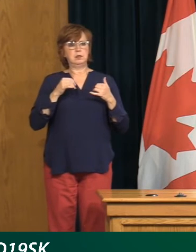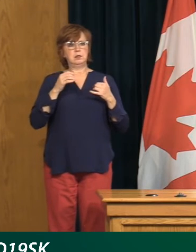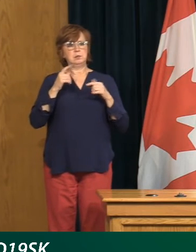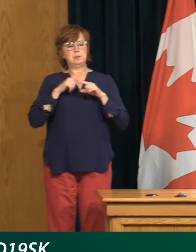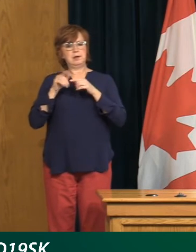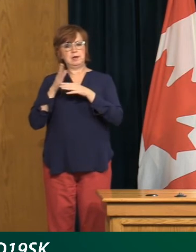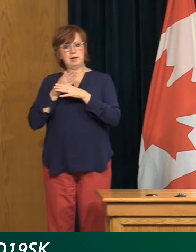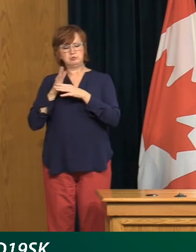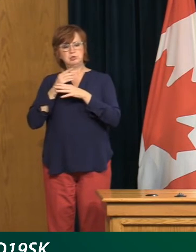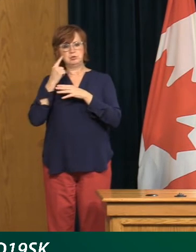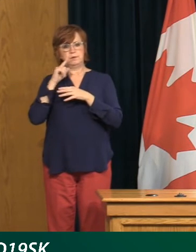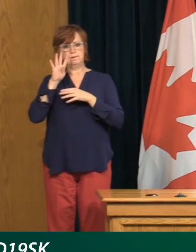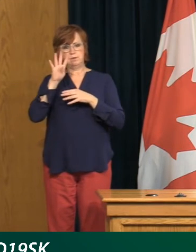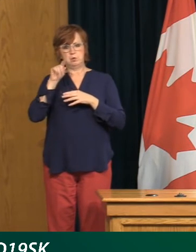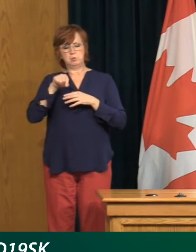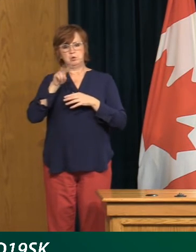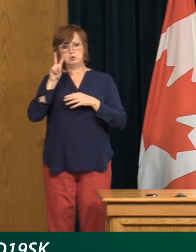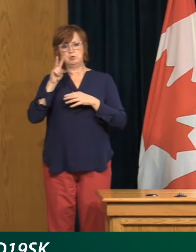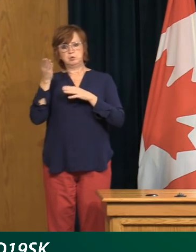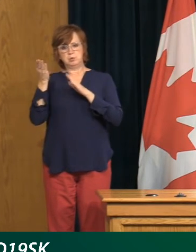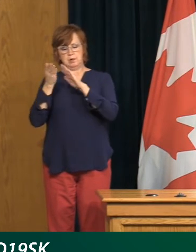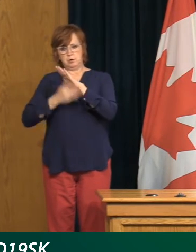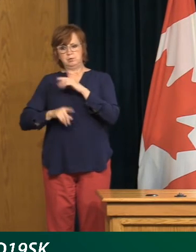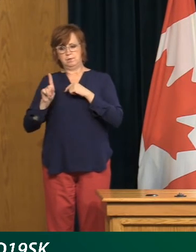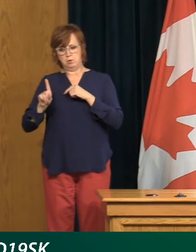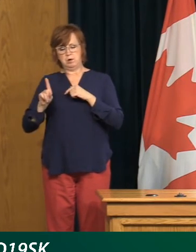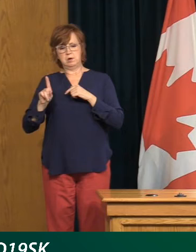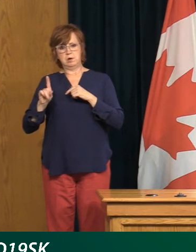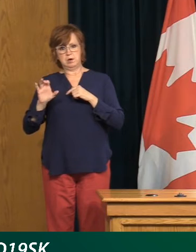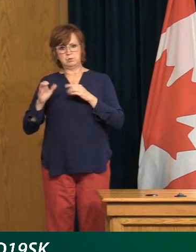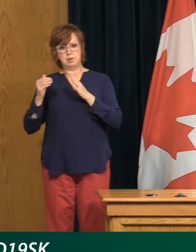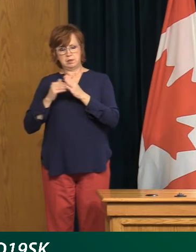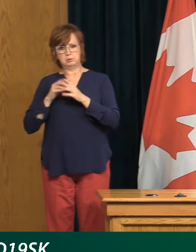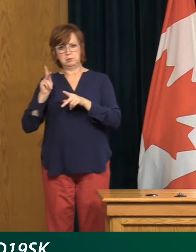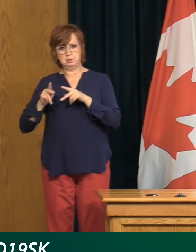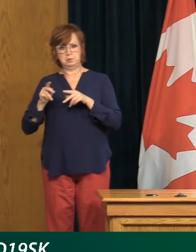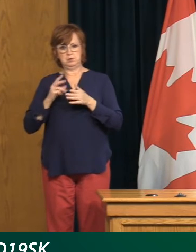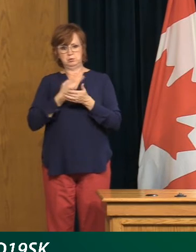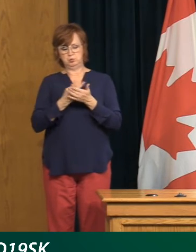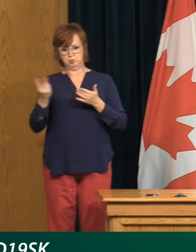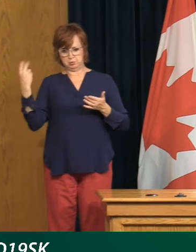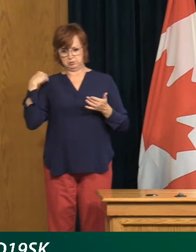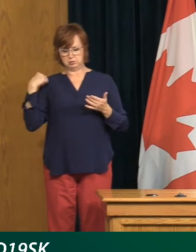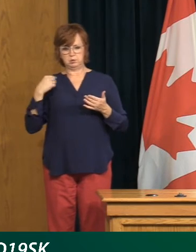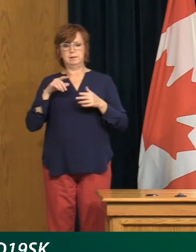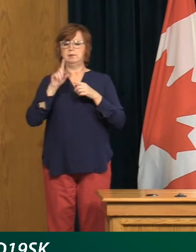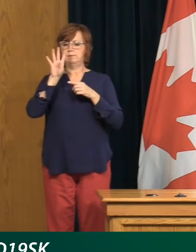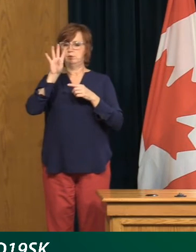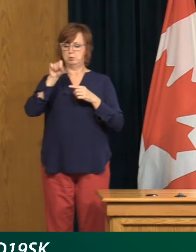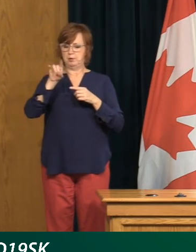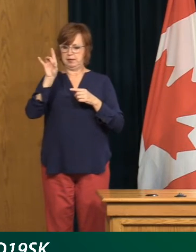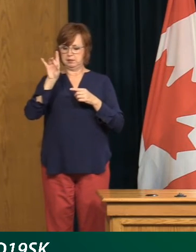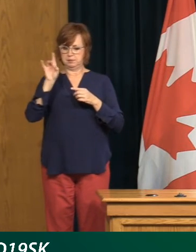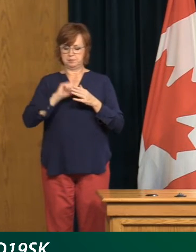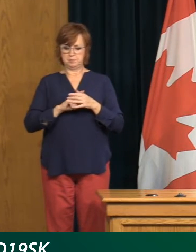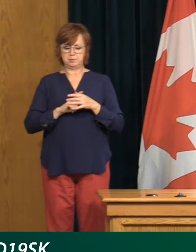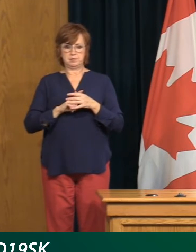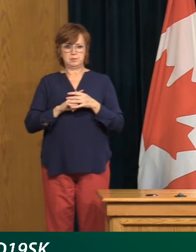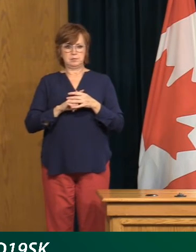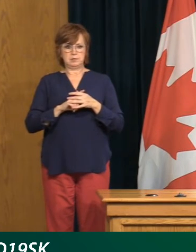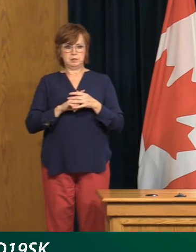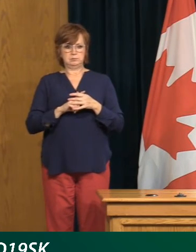4.2. That's gone up from 2.8 per 100,000 two weeks ago. And we have already actually put in the